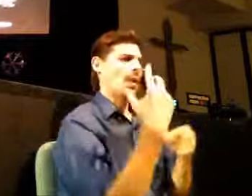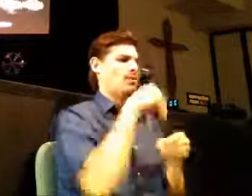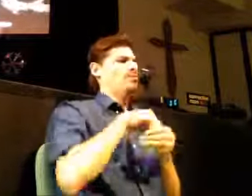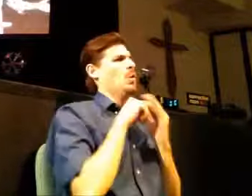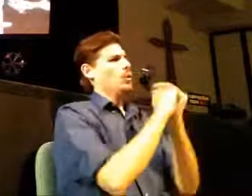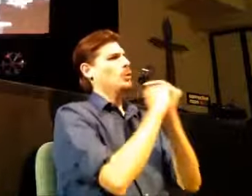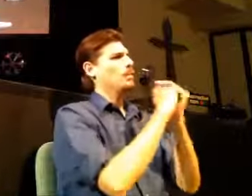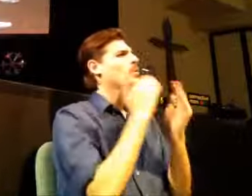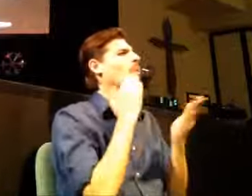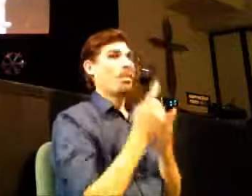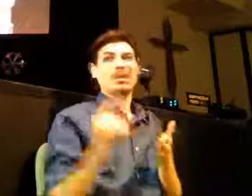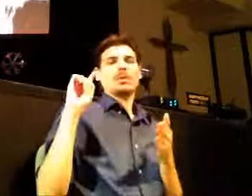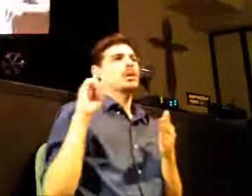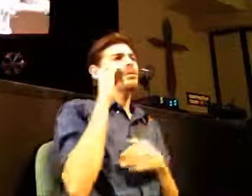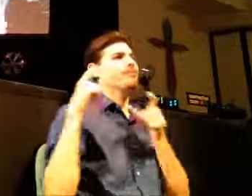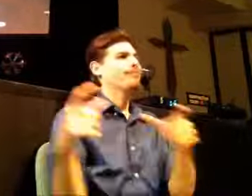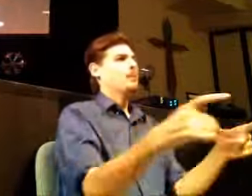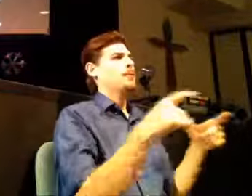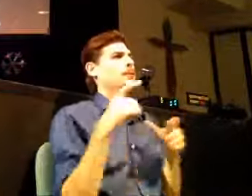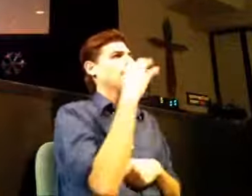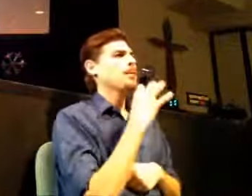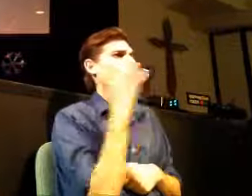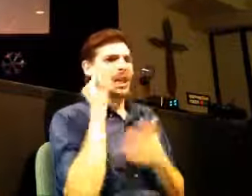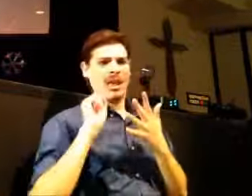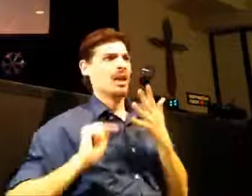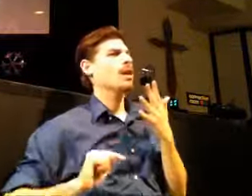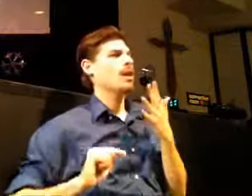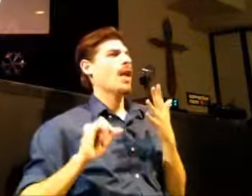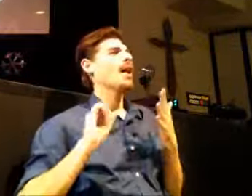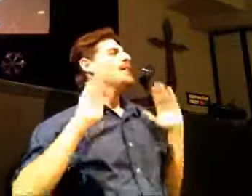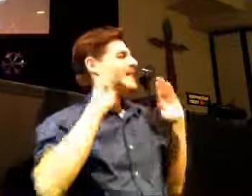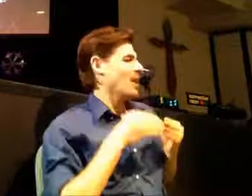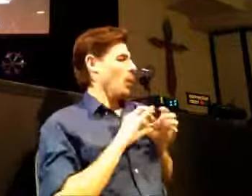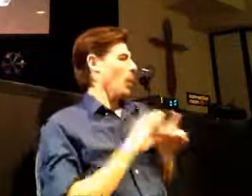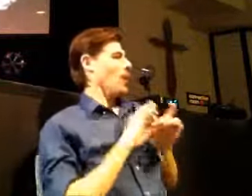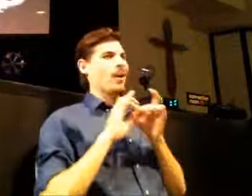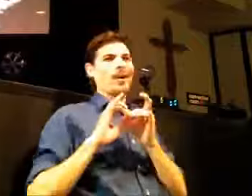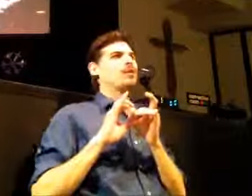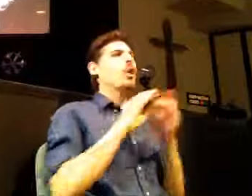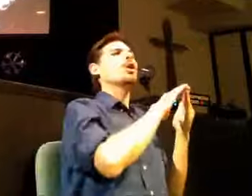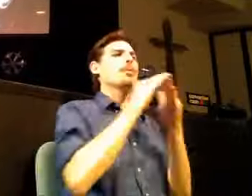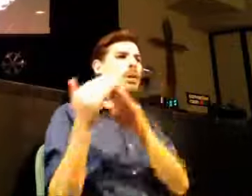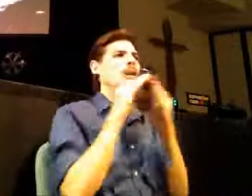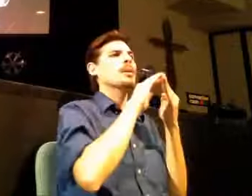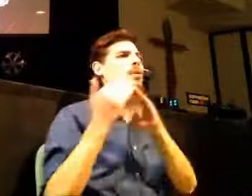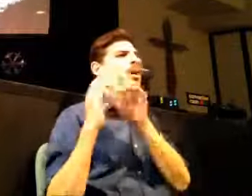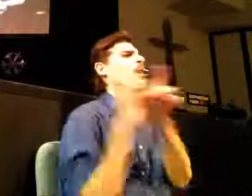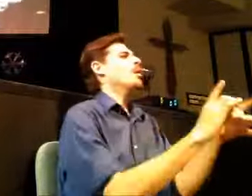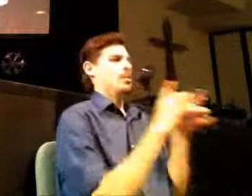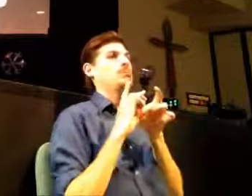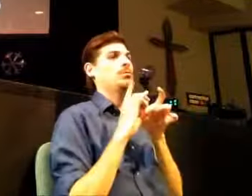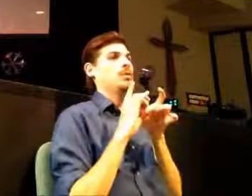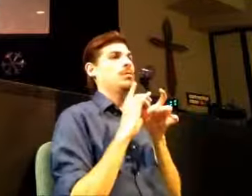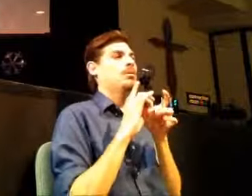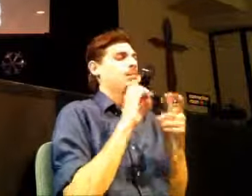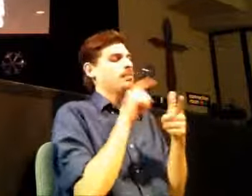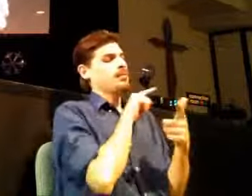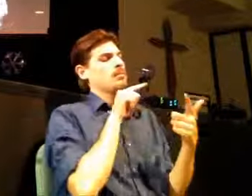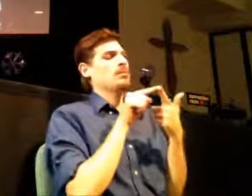communion, like we did last week, that brings that past forward in a way that reminds us and sends us. So, being a part of a community, a church community, does that. But what I want to talk about most here, and